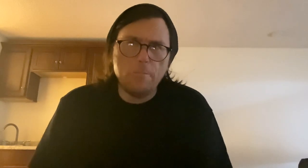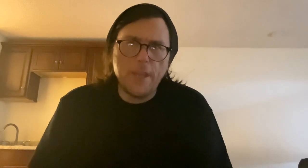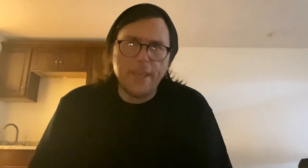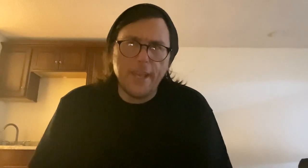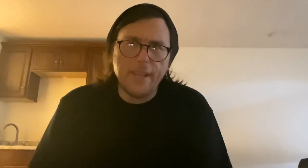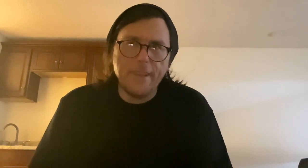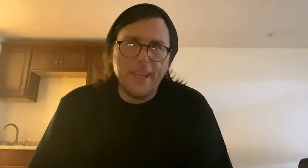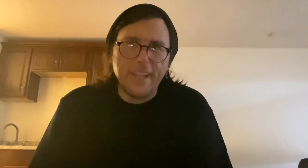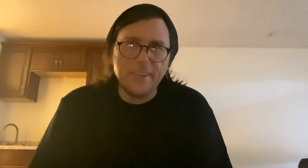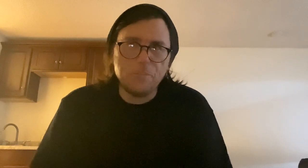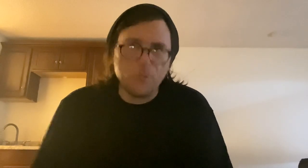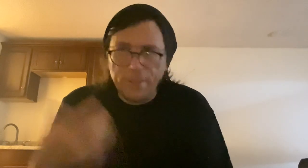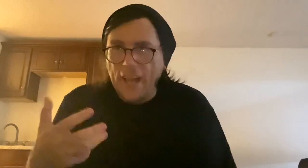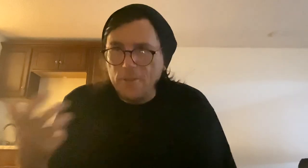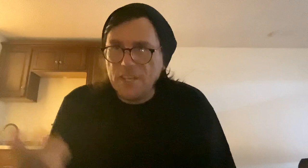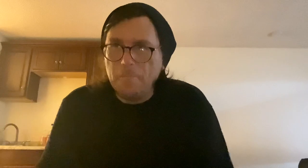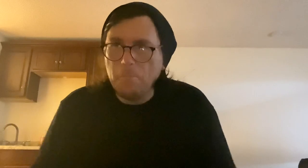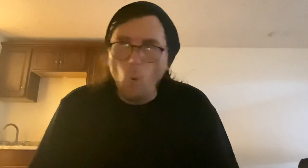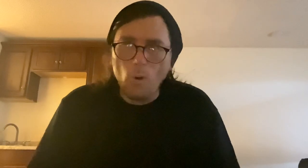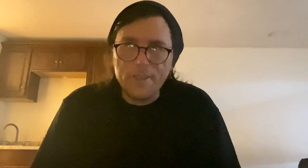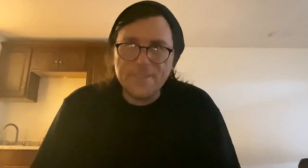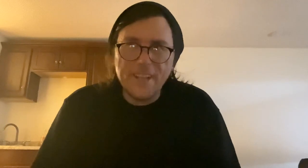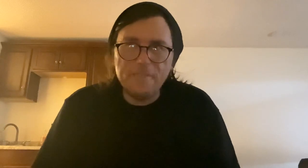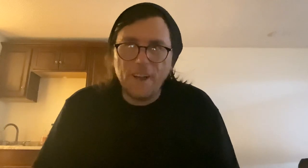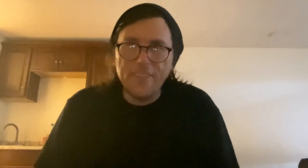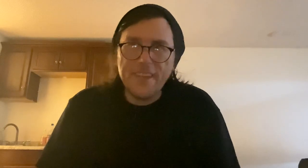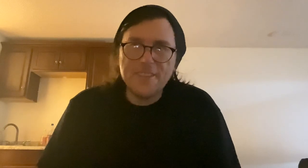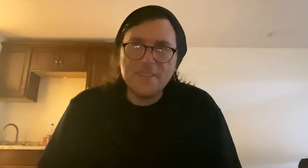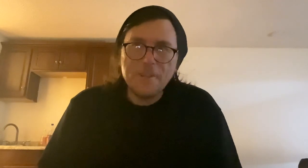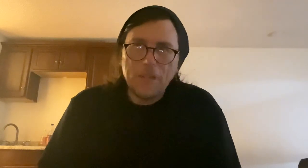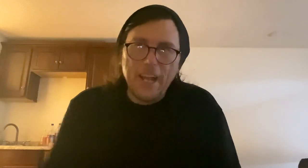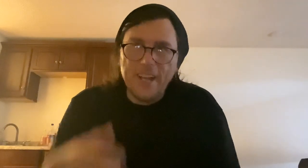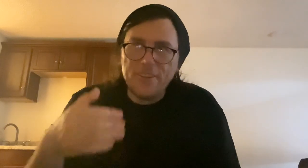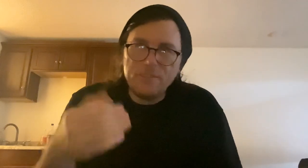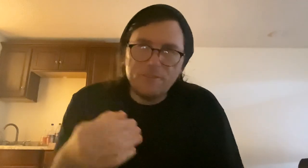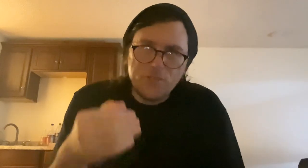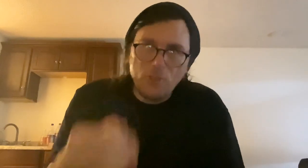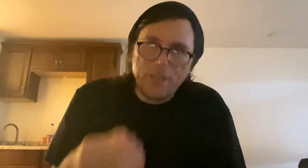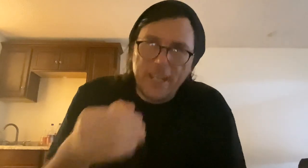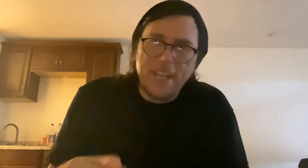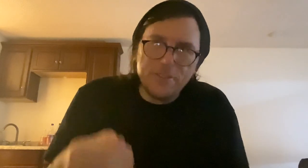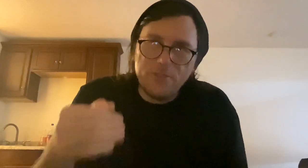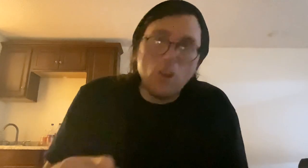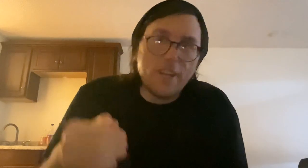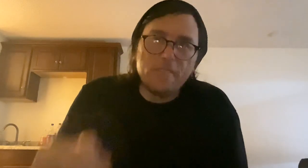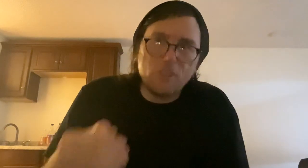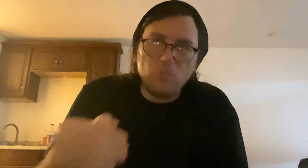making, like, $3,000 and more and stuff on this, and turning it in, trying to create